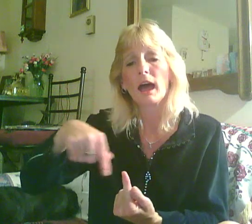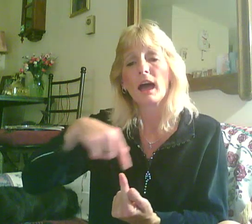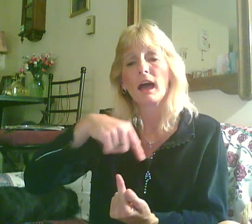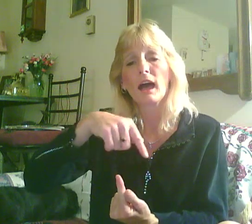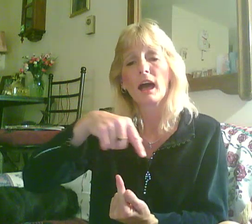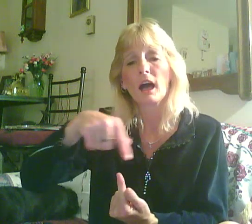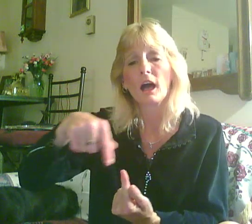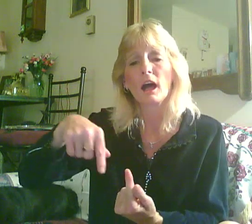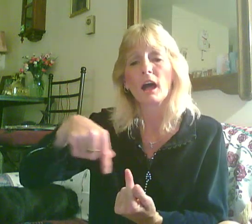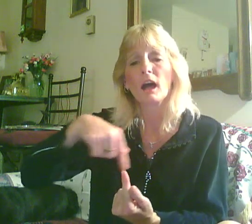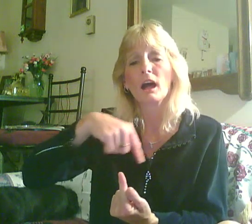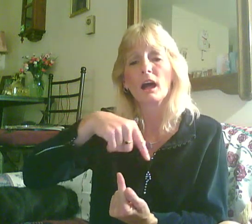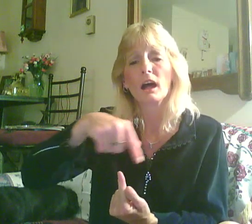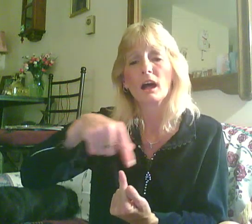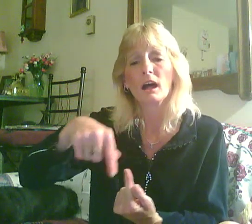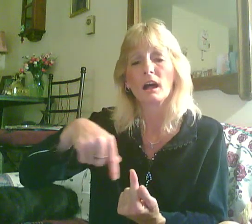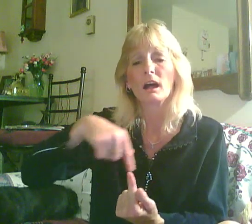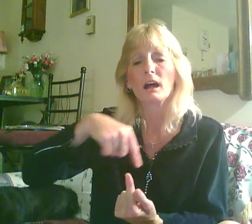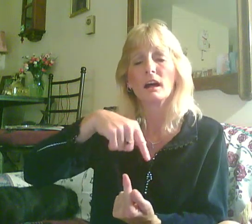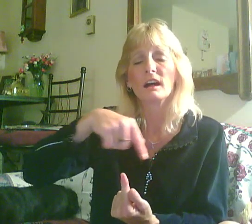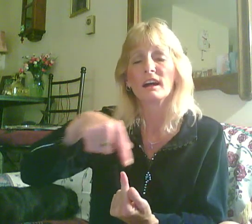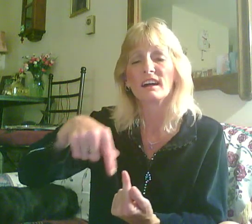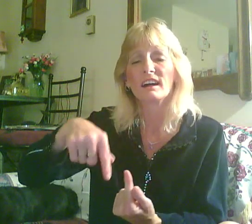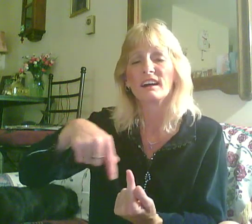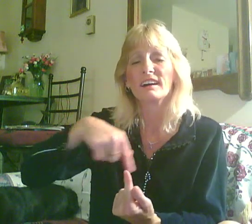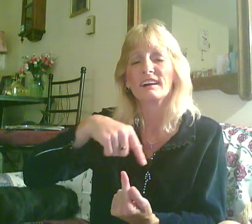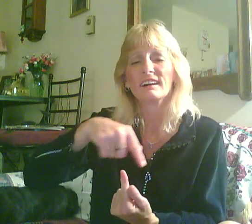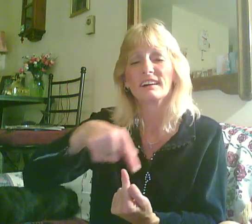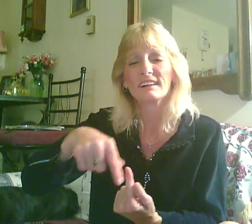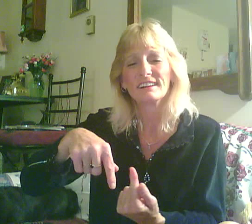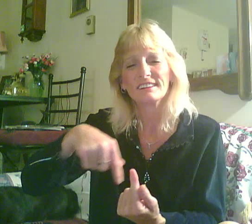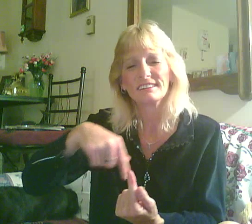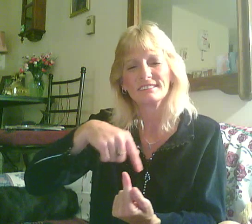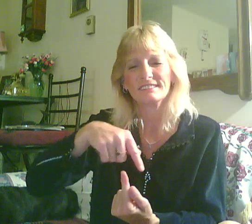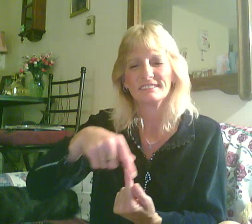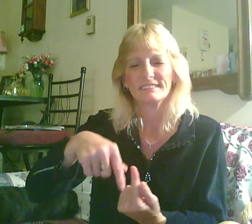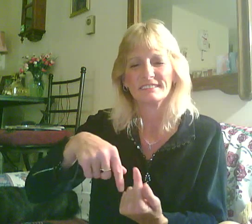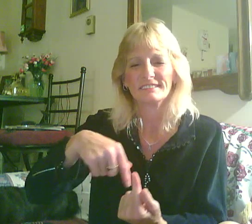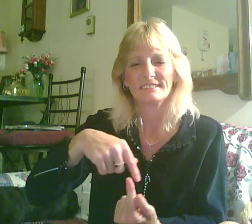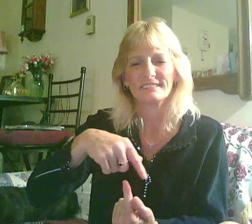yes, I'm wearing my heart pretending